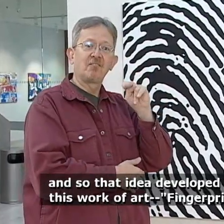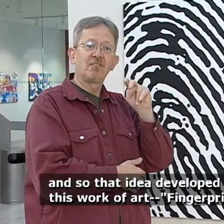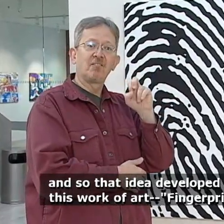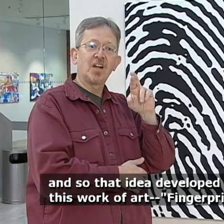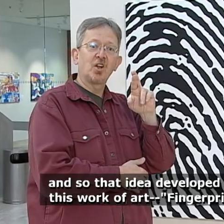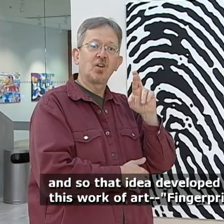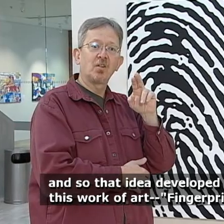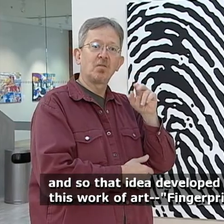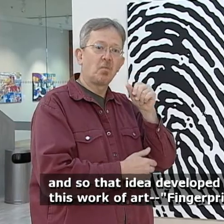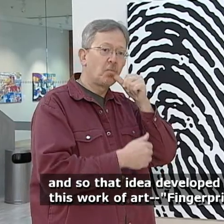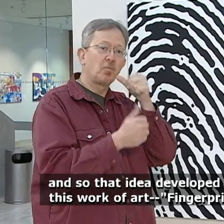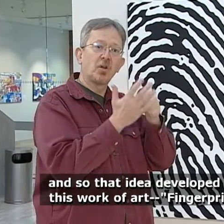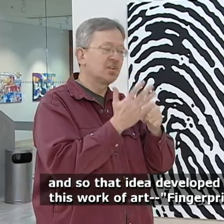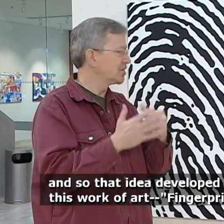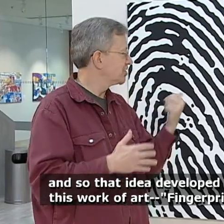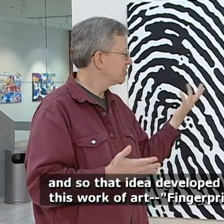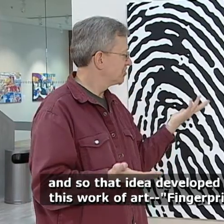this work of art.